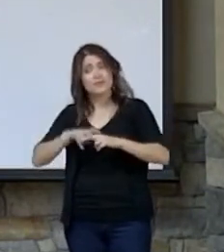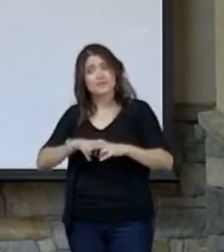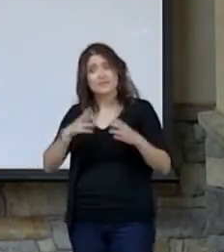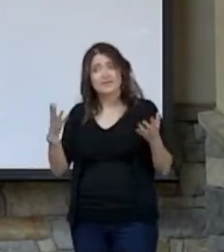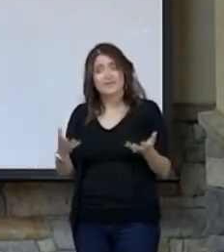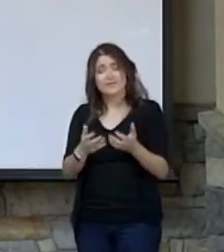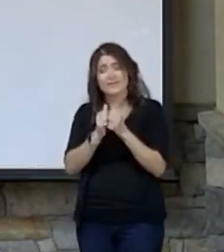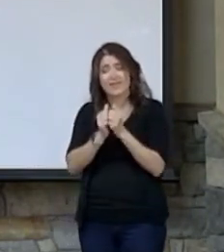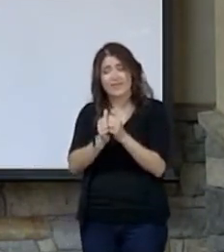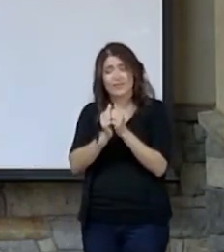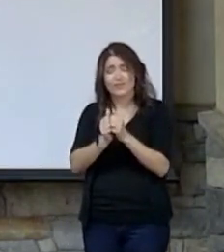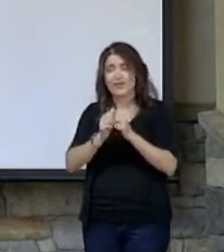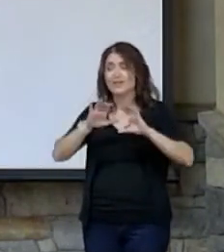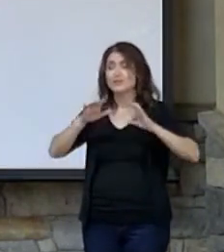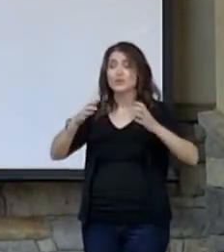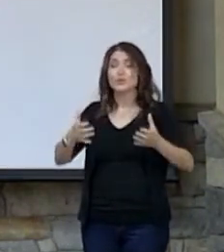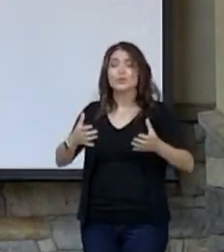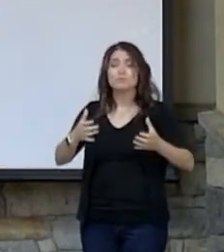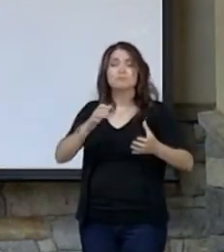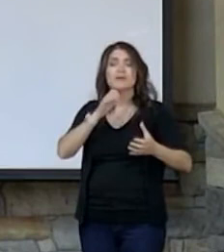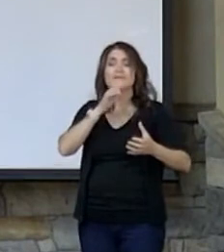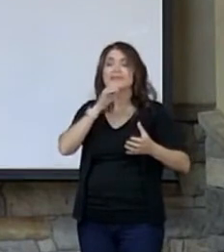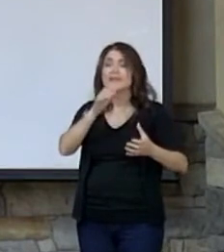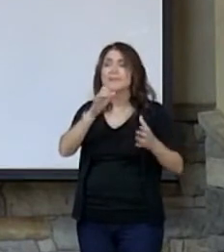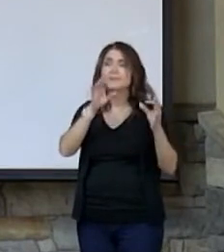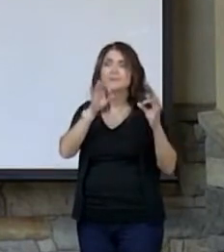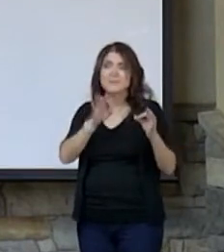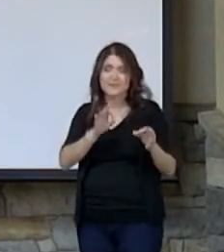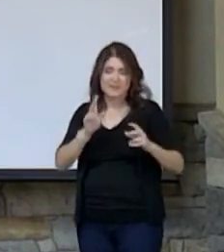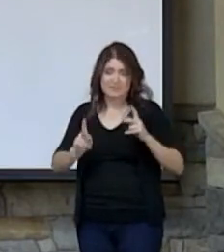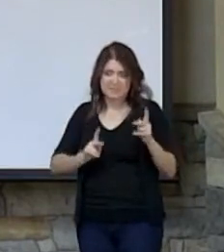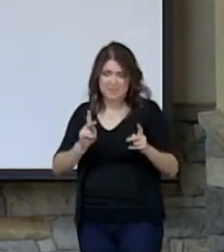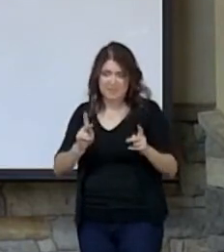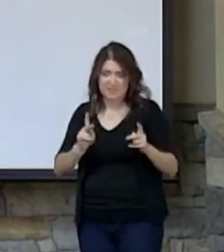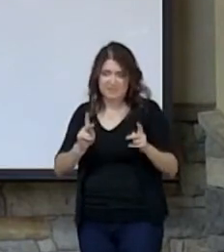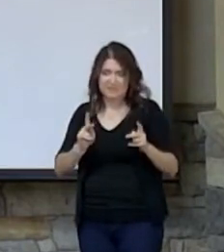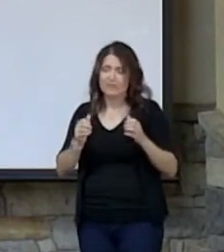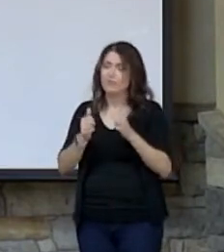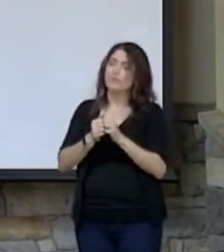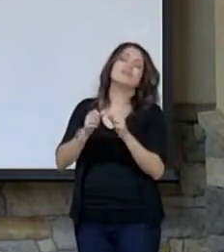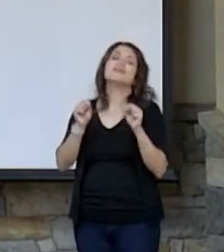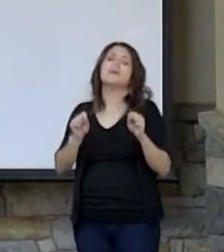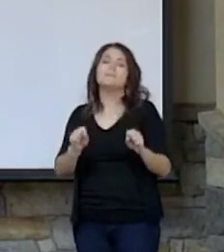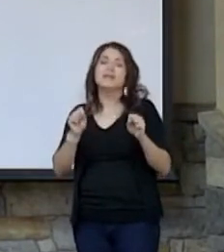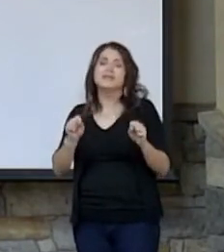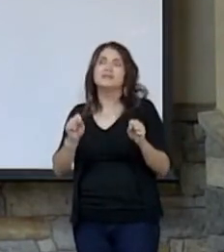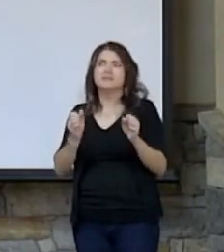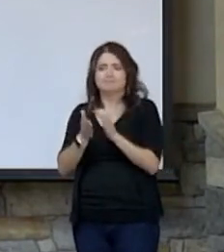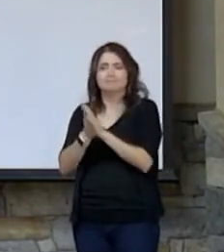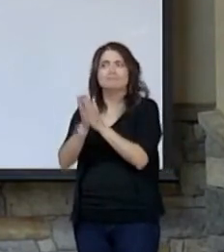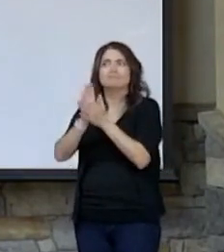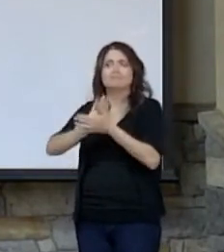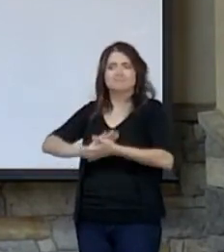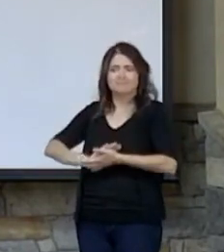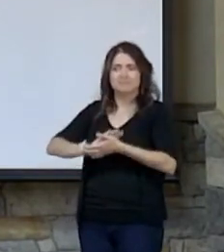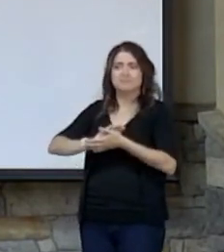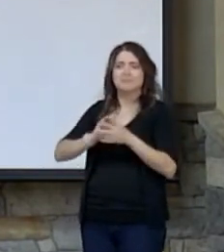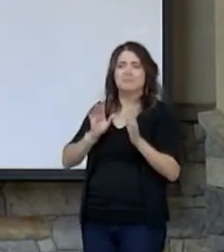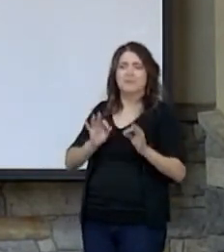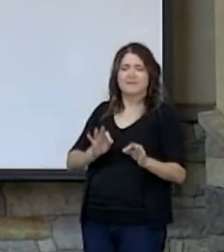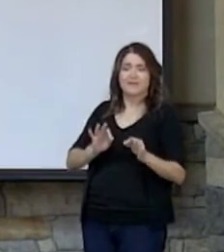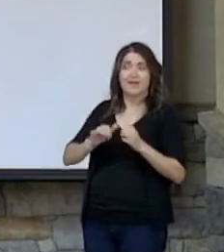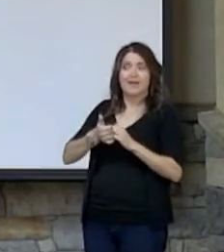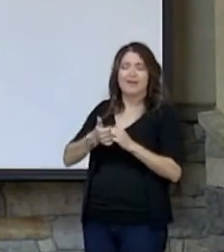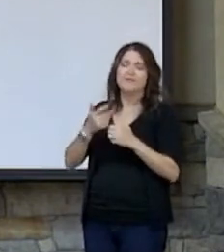as a group of imperfect people with the ability to be made perfect by the blood of